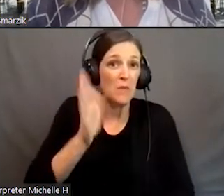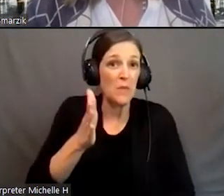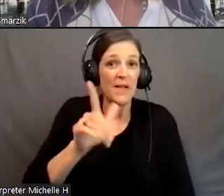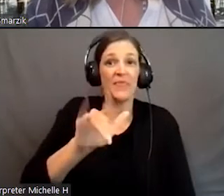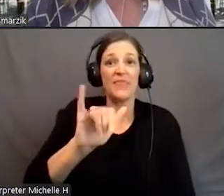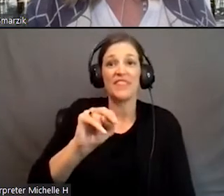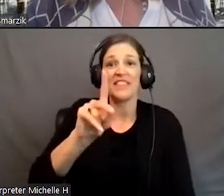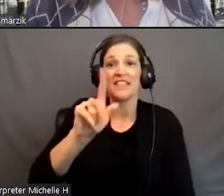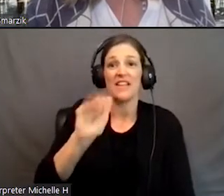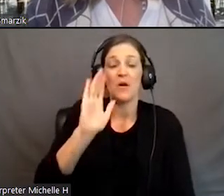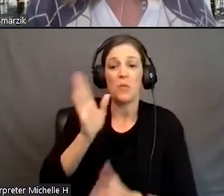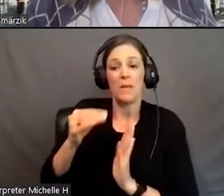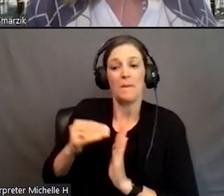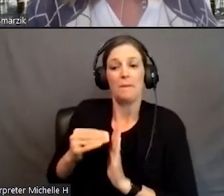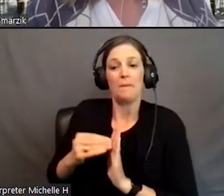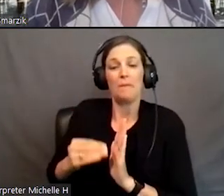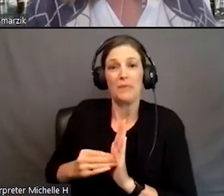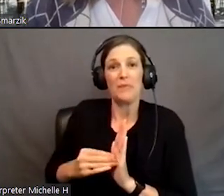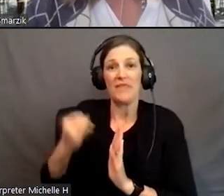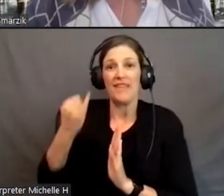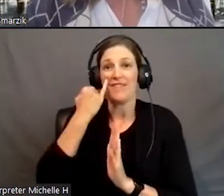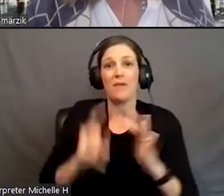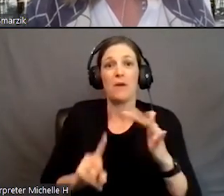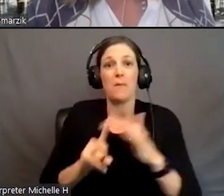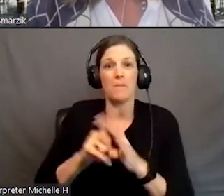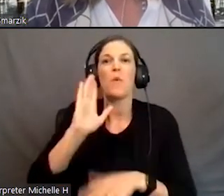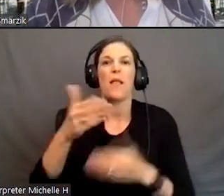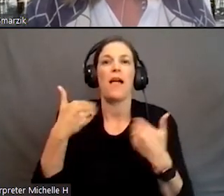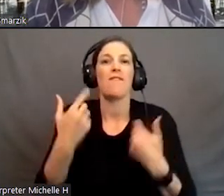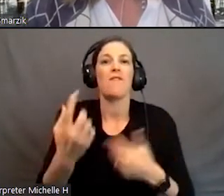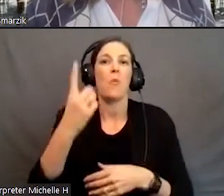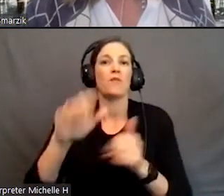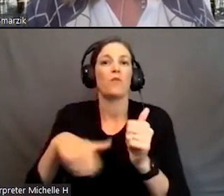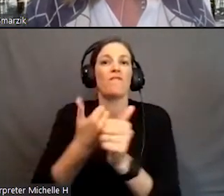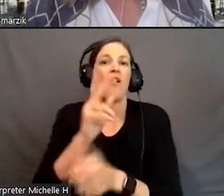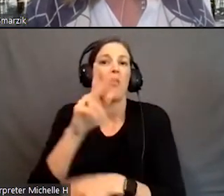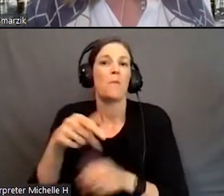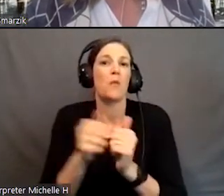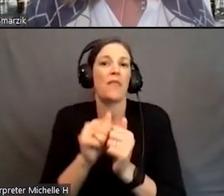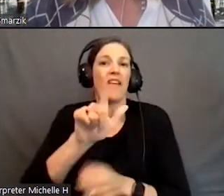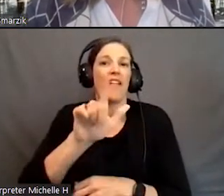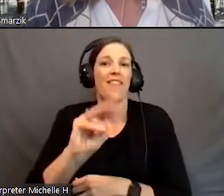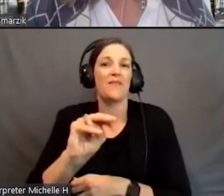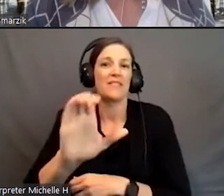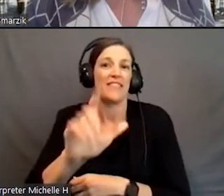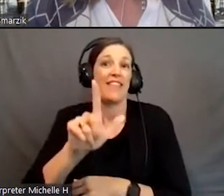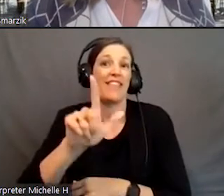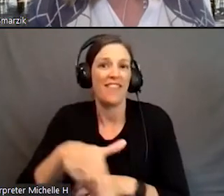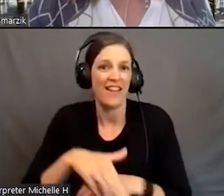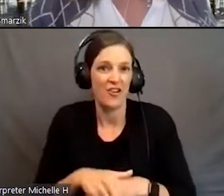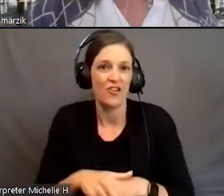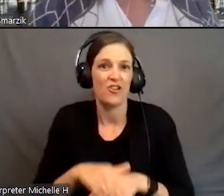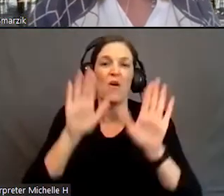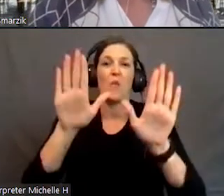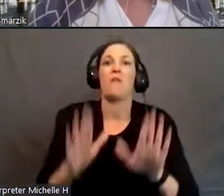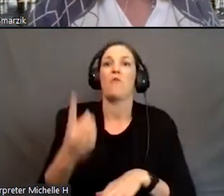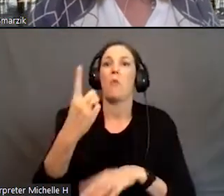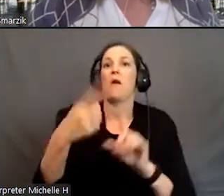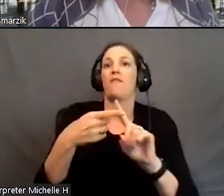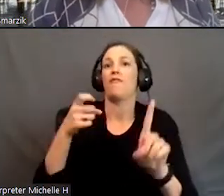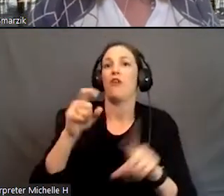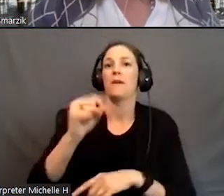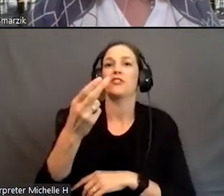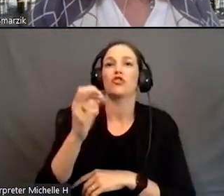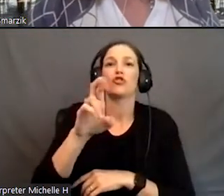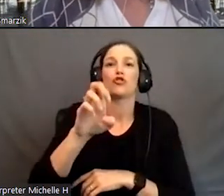note as they're coming in. We will have one to follow up with LMC later. It's a wonderful one from Teresa Glenn, but let me